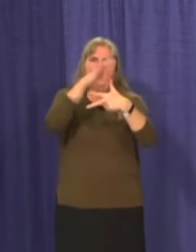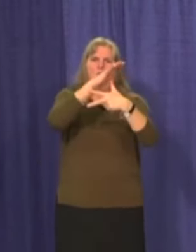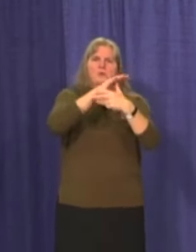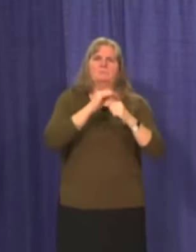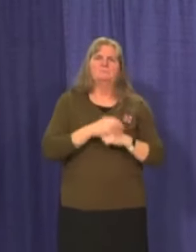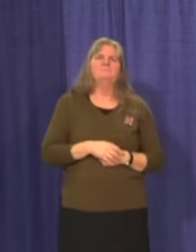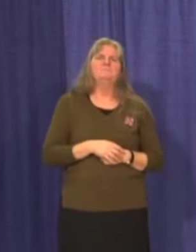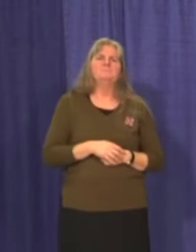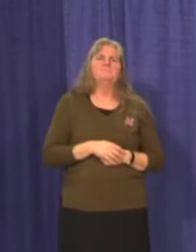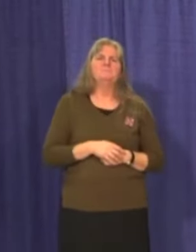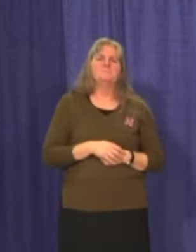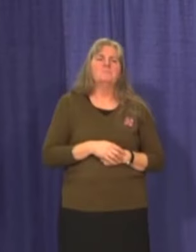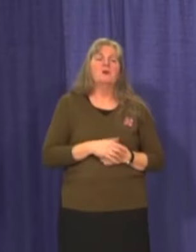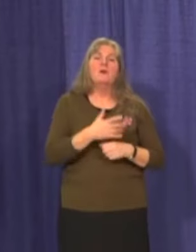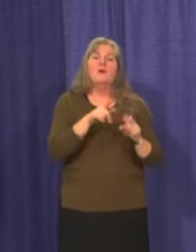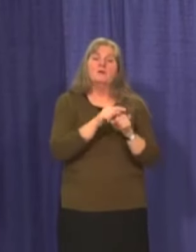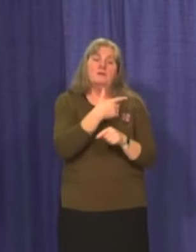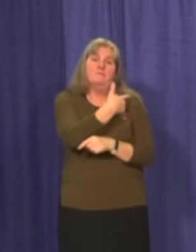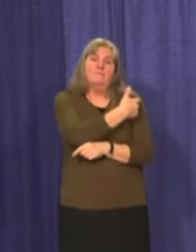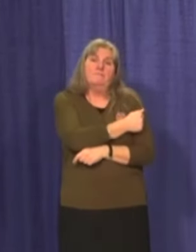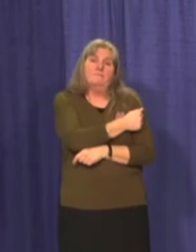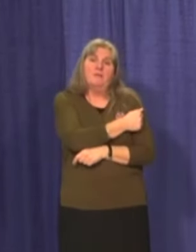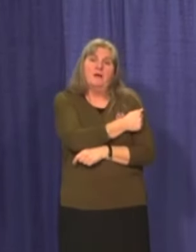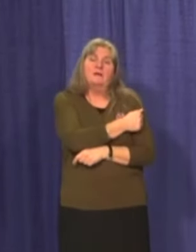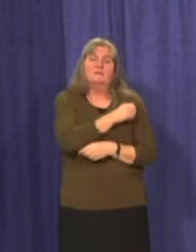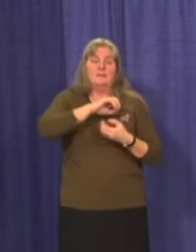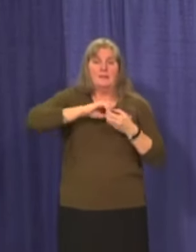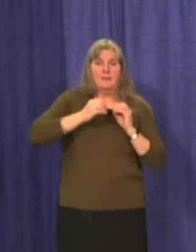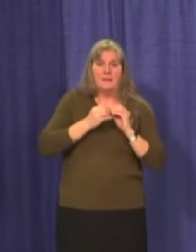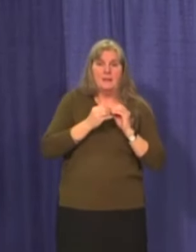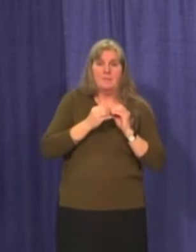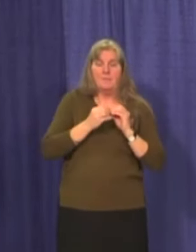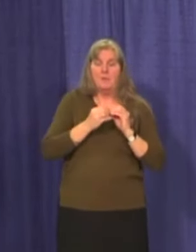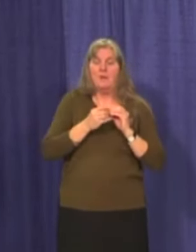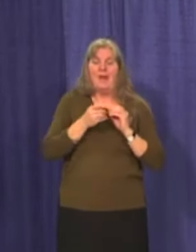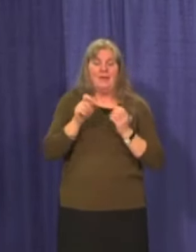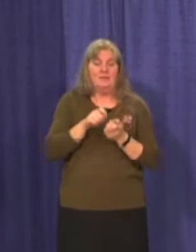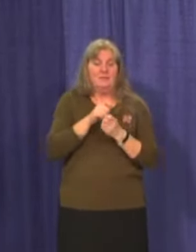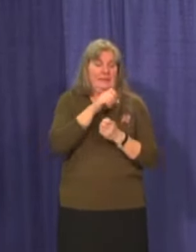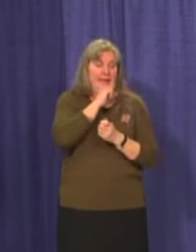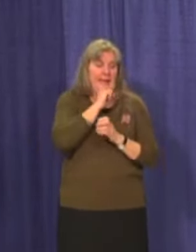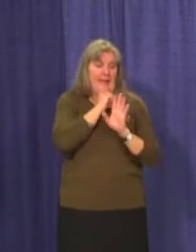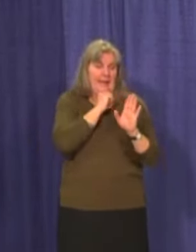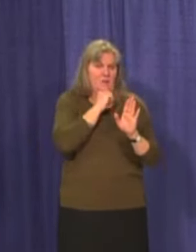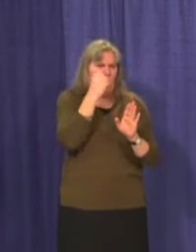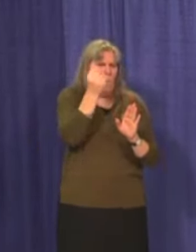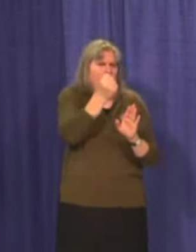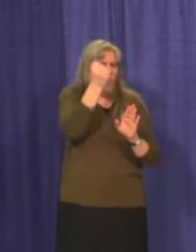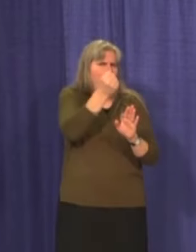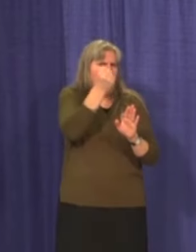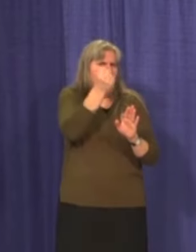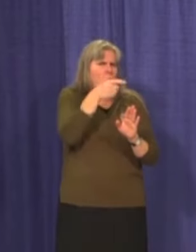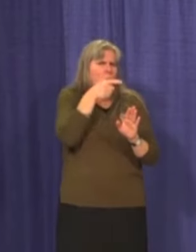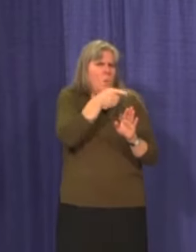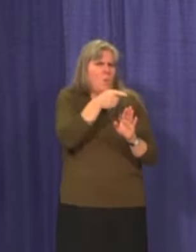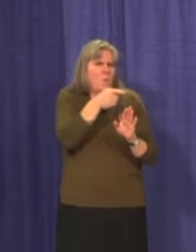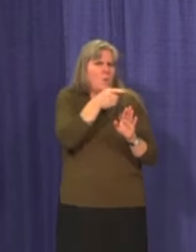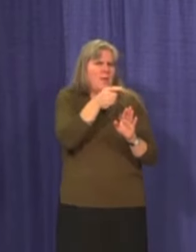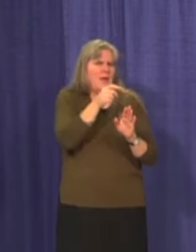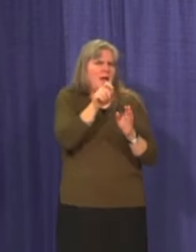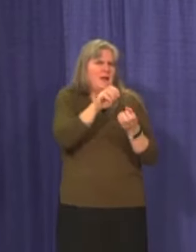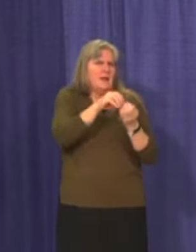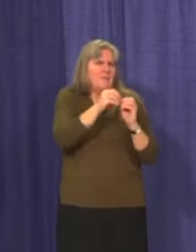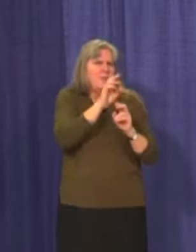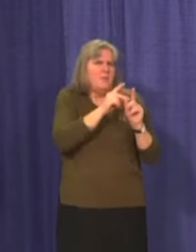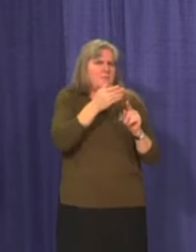Vaccine release is based on the number of individuals in Yukon within an age group. So we reserve vaccine for those in that age group until